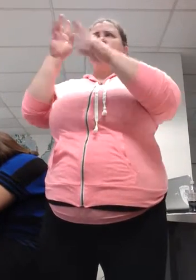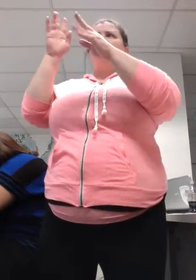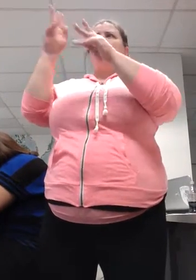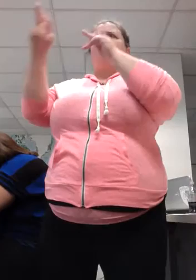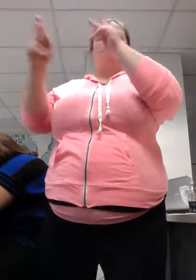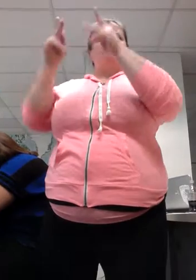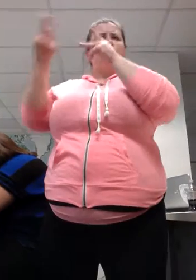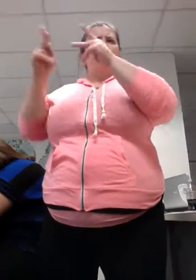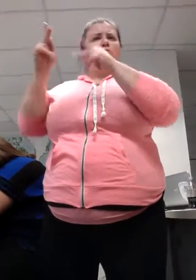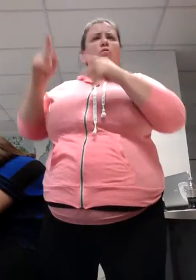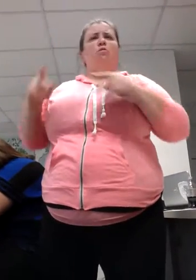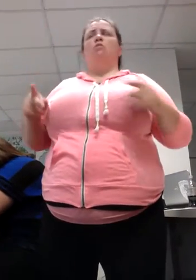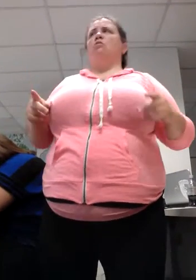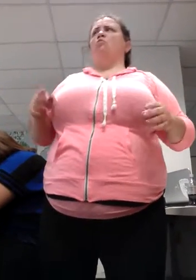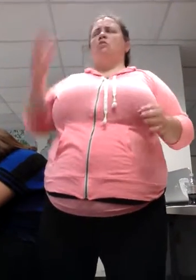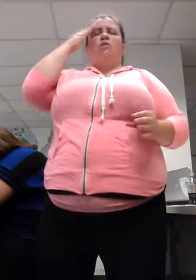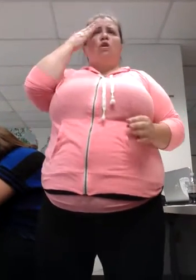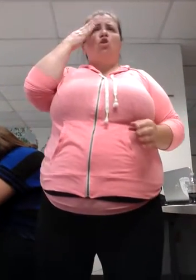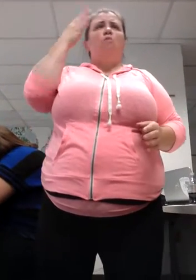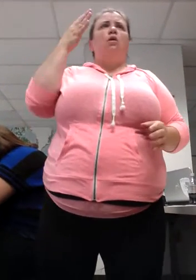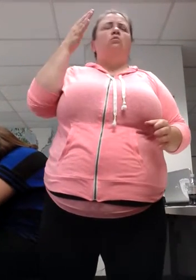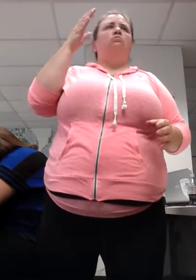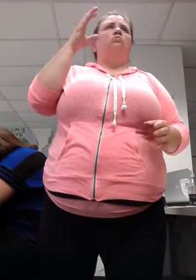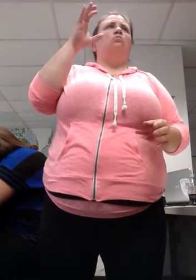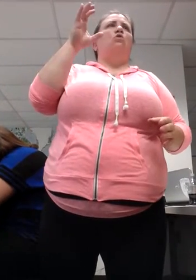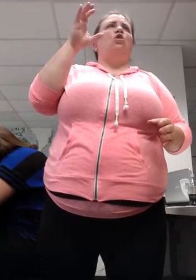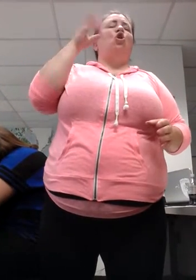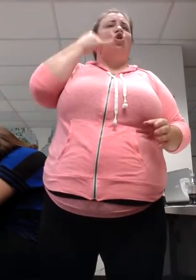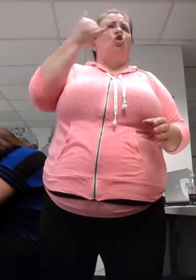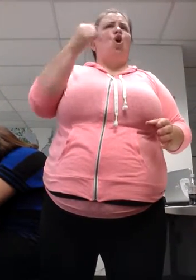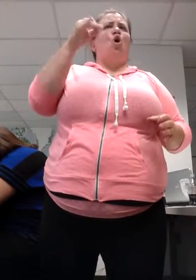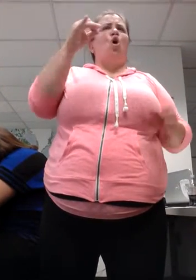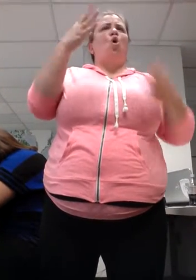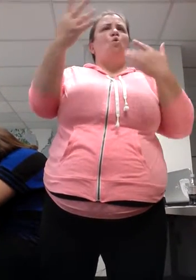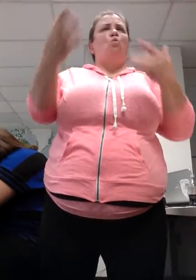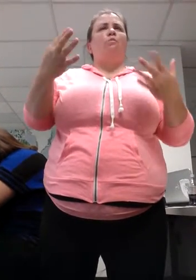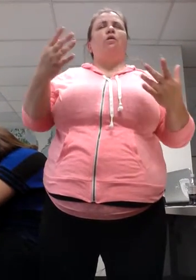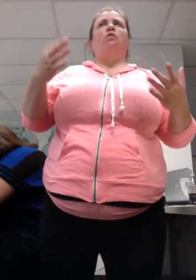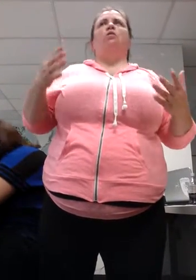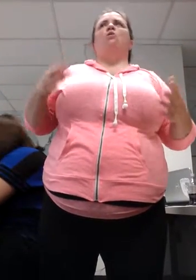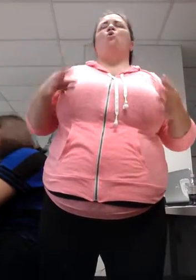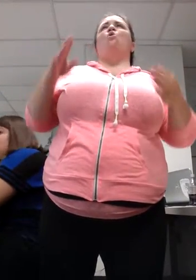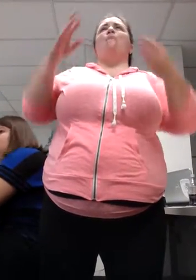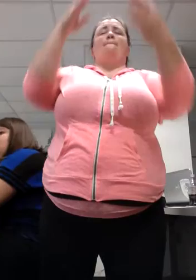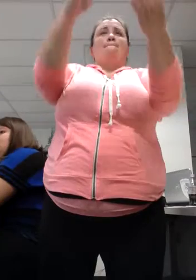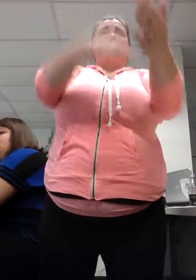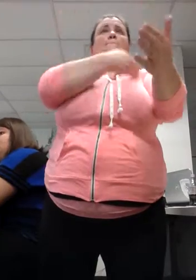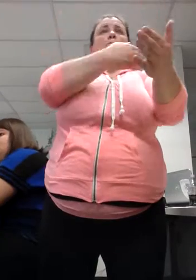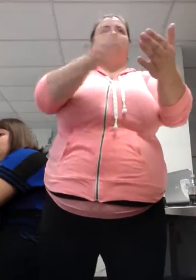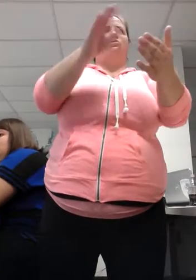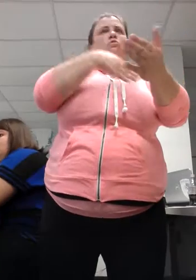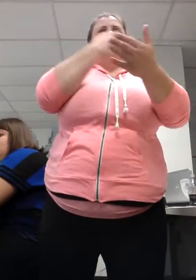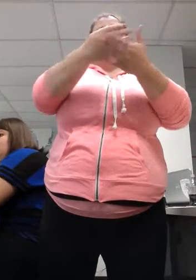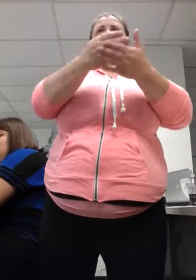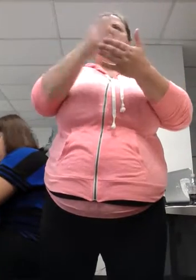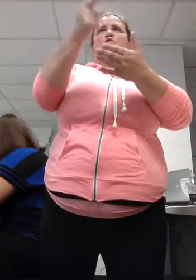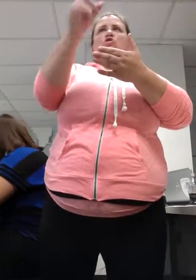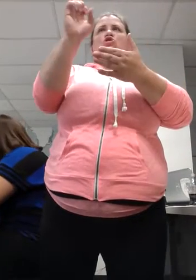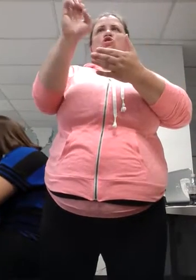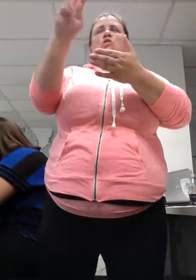about hall waiting or some musical genre or something that isn't necessarily a part of their